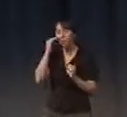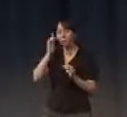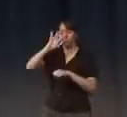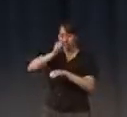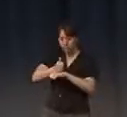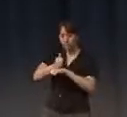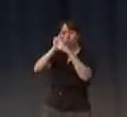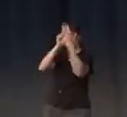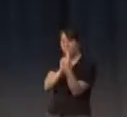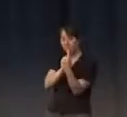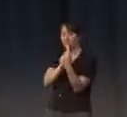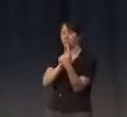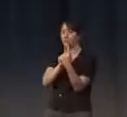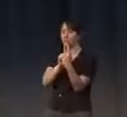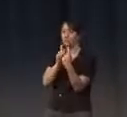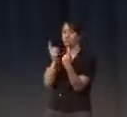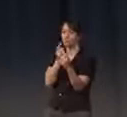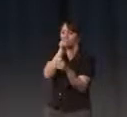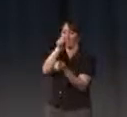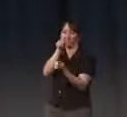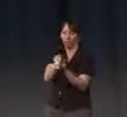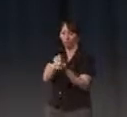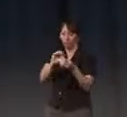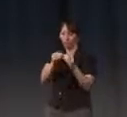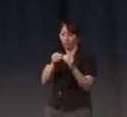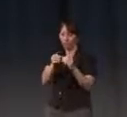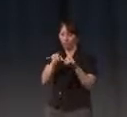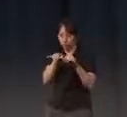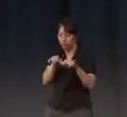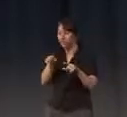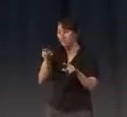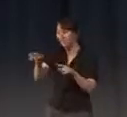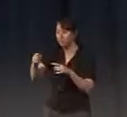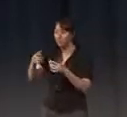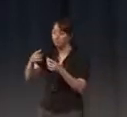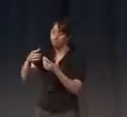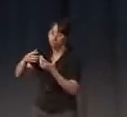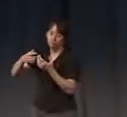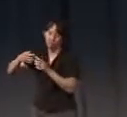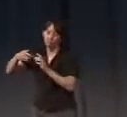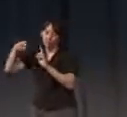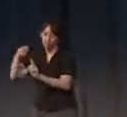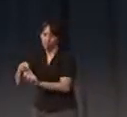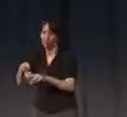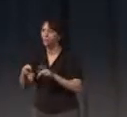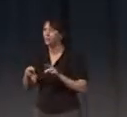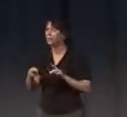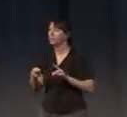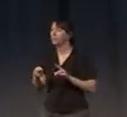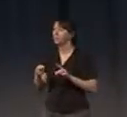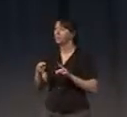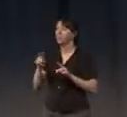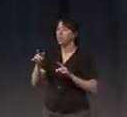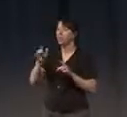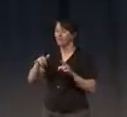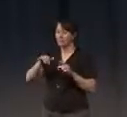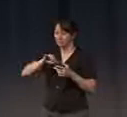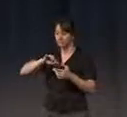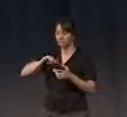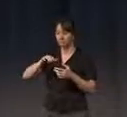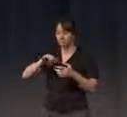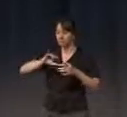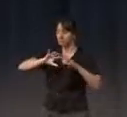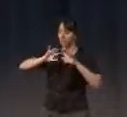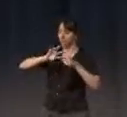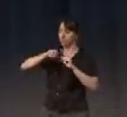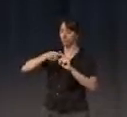toward the person. And this is something kind of, he argues and he makes all this. But at the same time, how much this is dynamic in space, no? And then he makes the